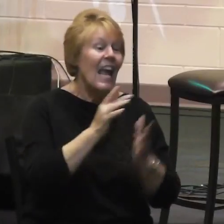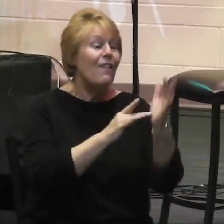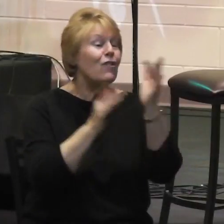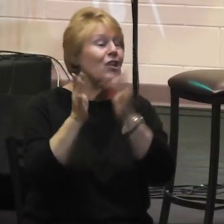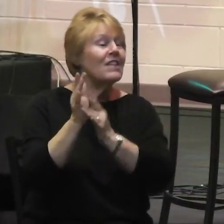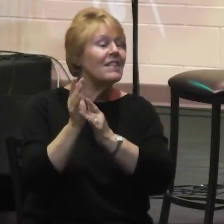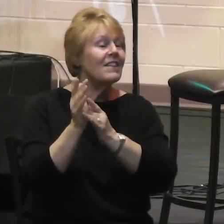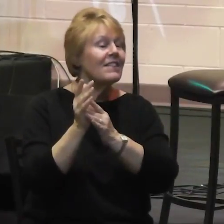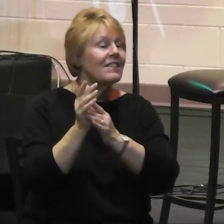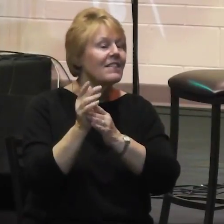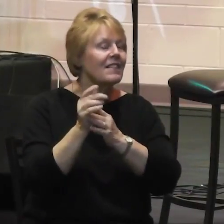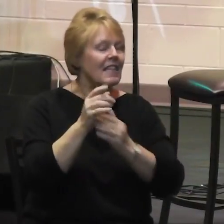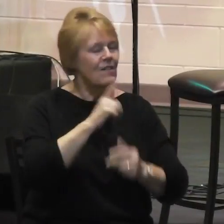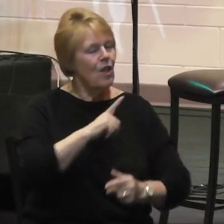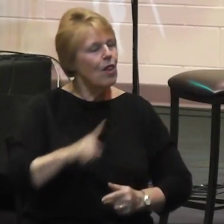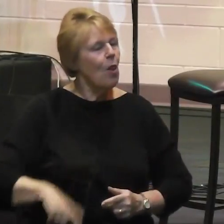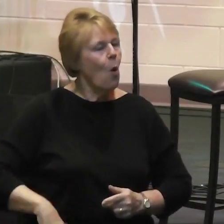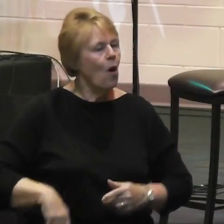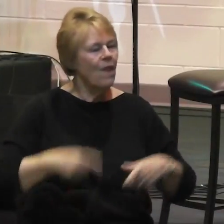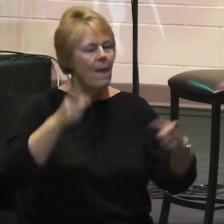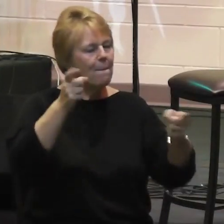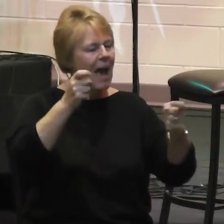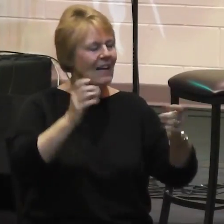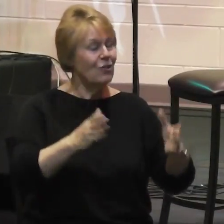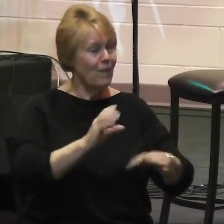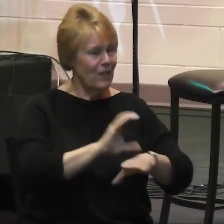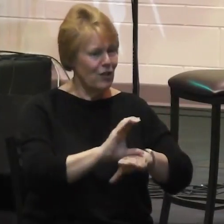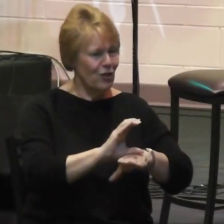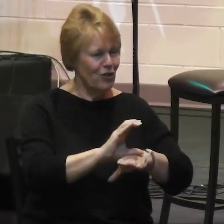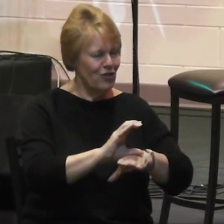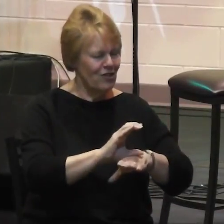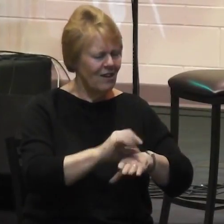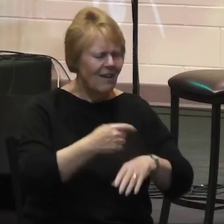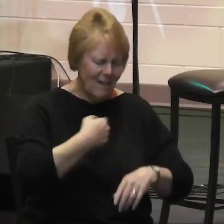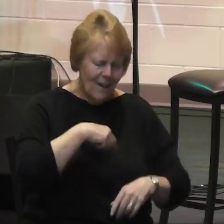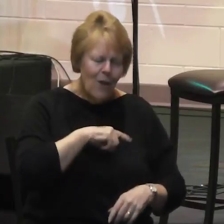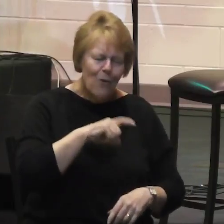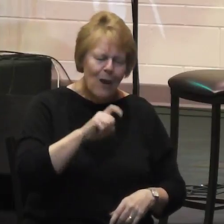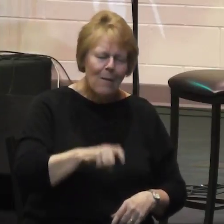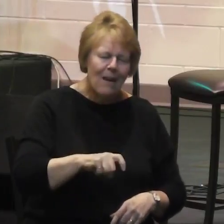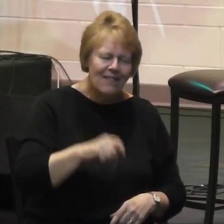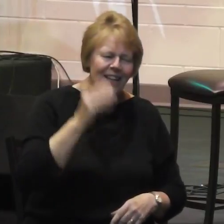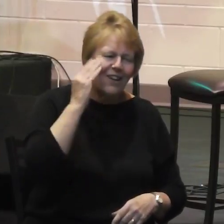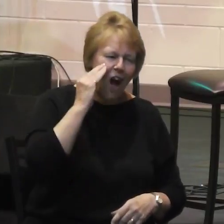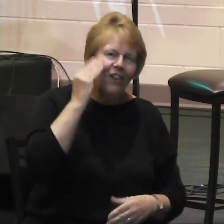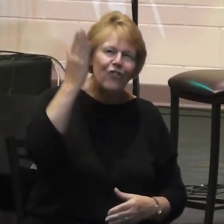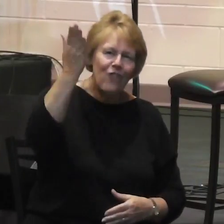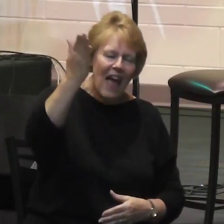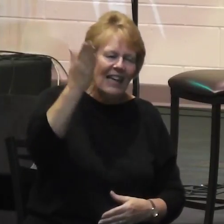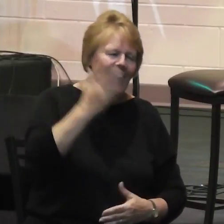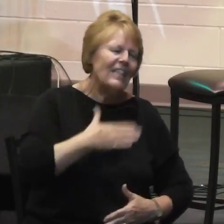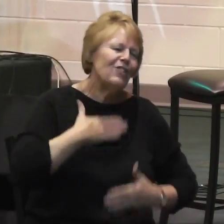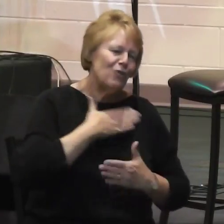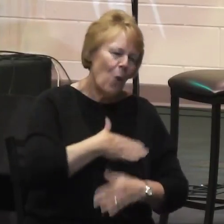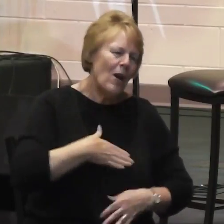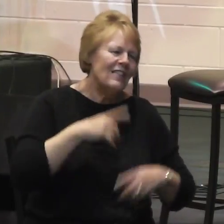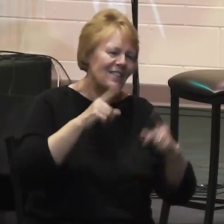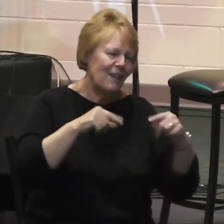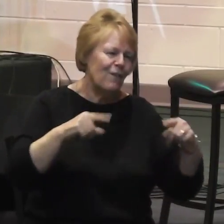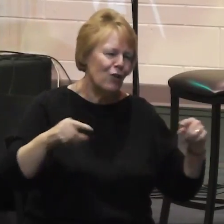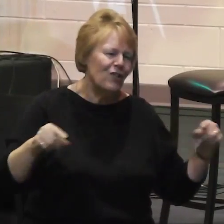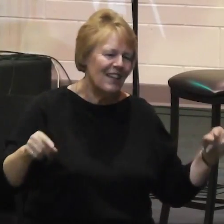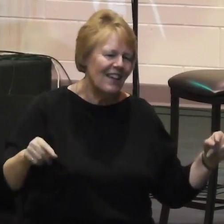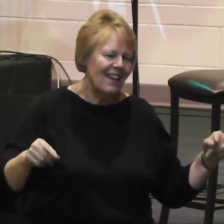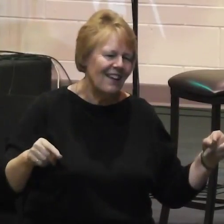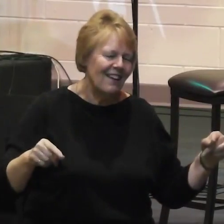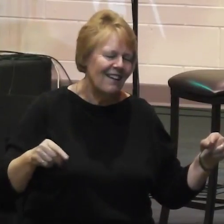if he is a lord of the church then we must know that he enjoys diversity because diversity is